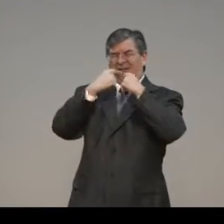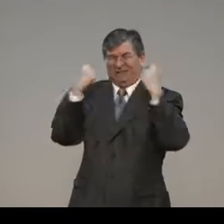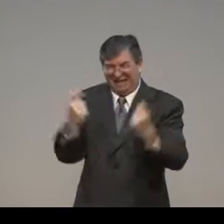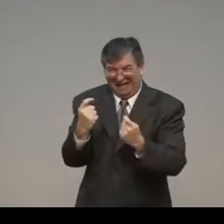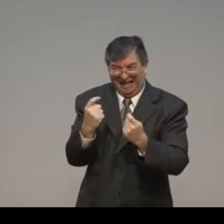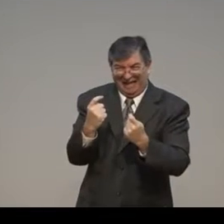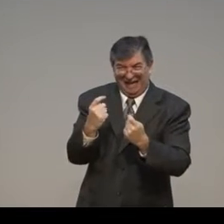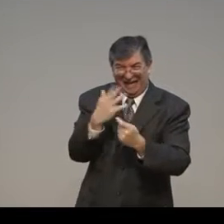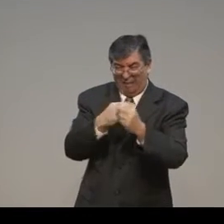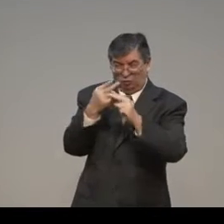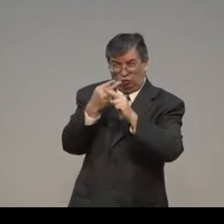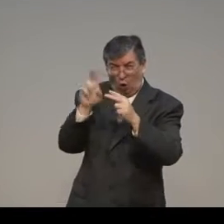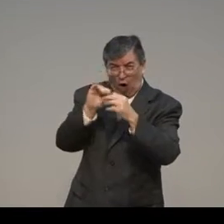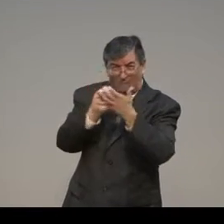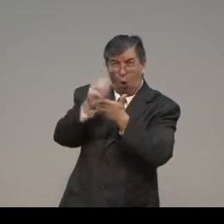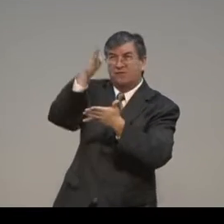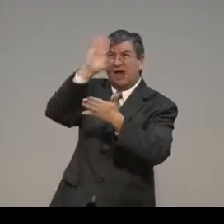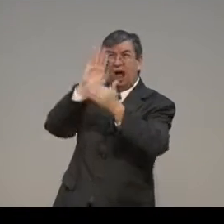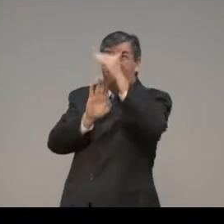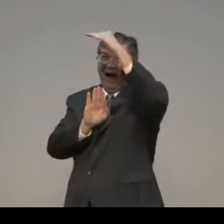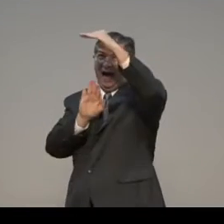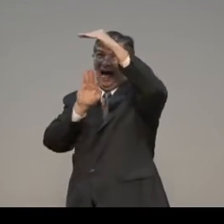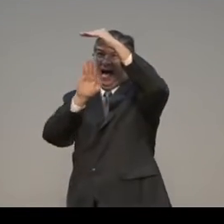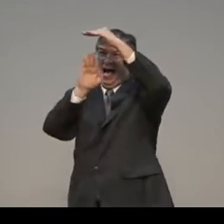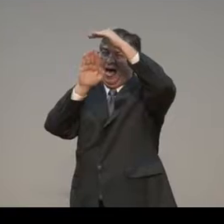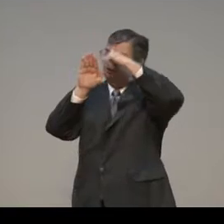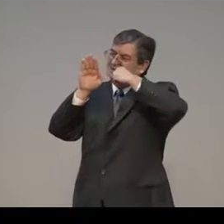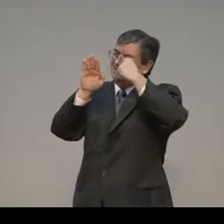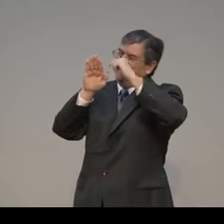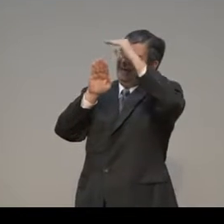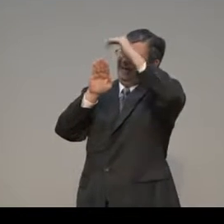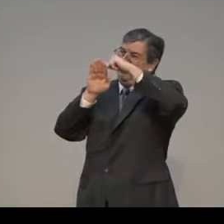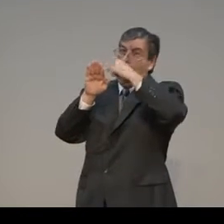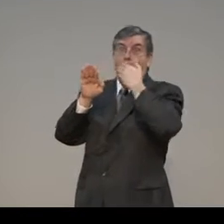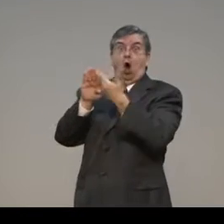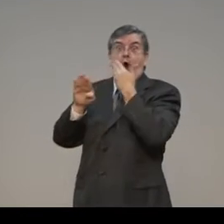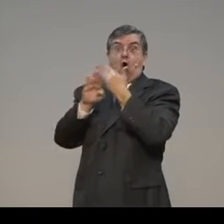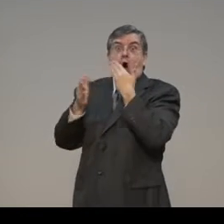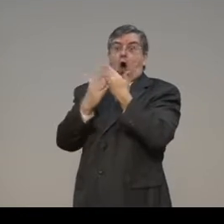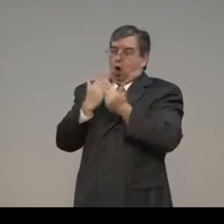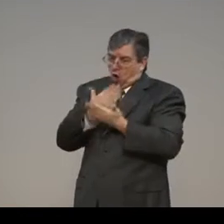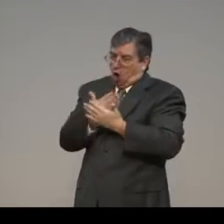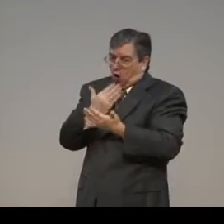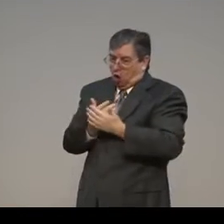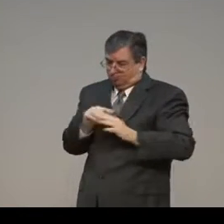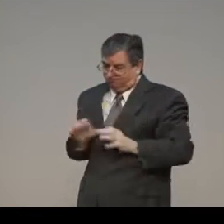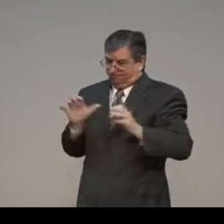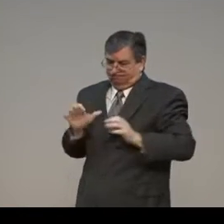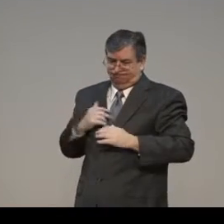They all have sinned and fallen short of the glory of God, it says in Romans. And people think, oh,